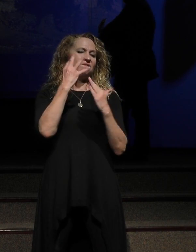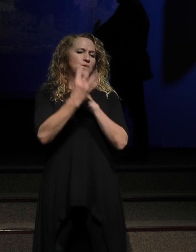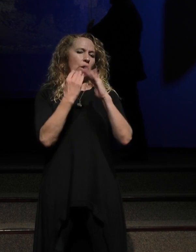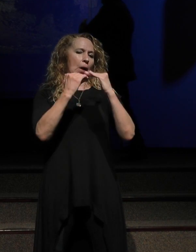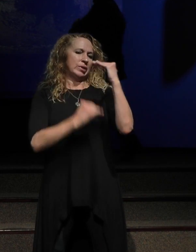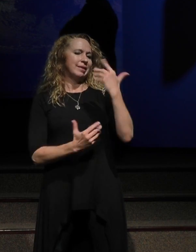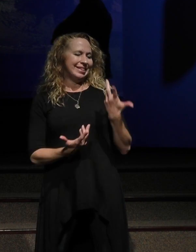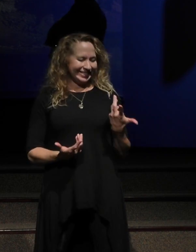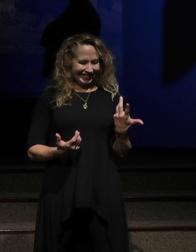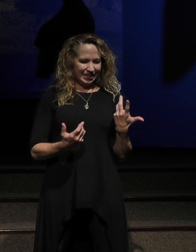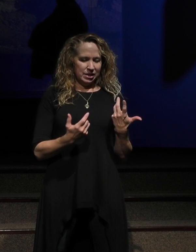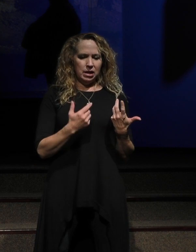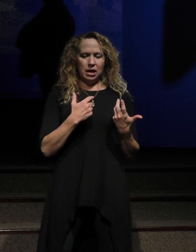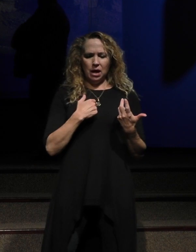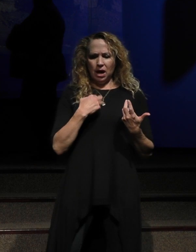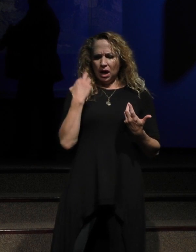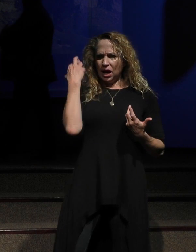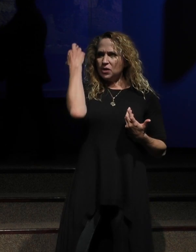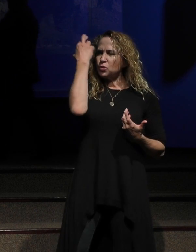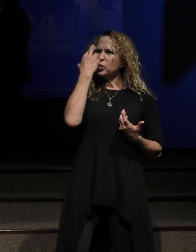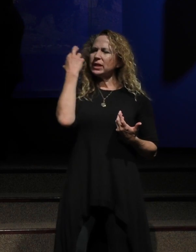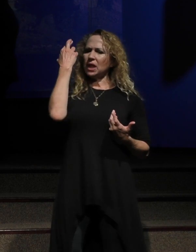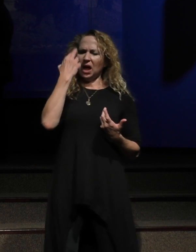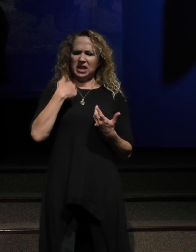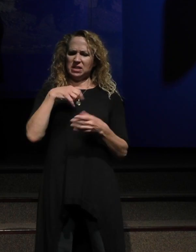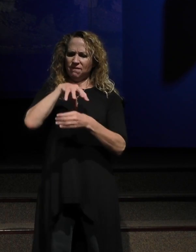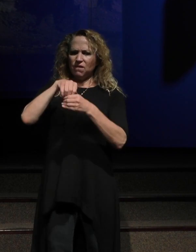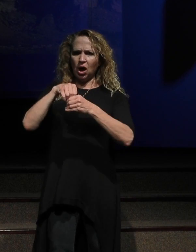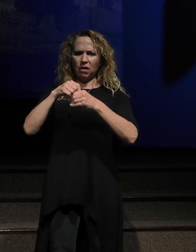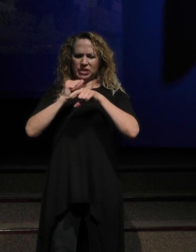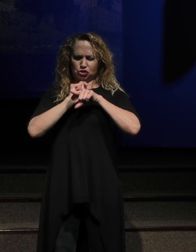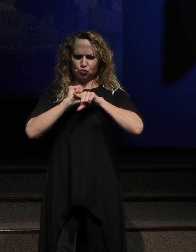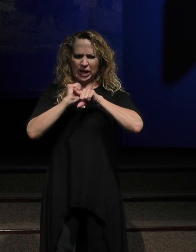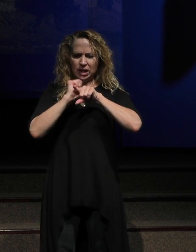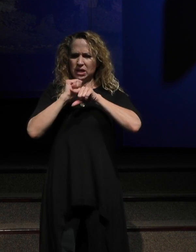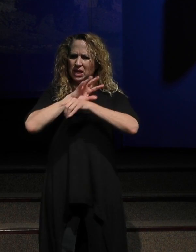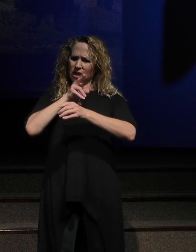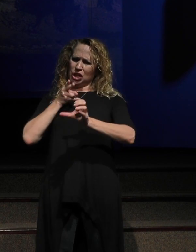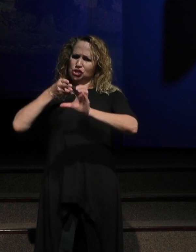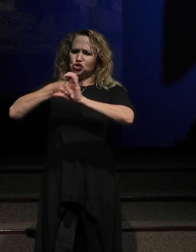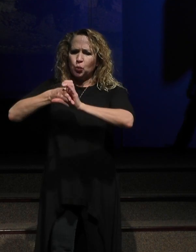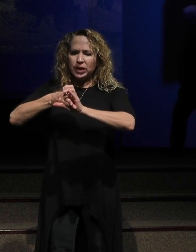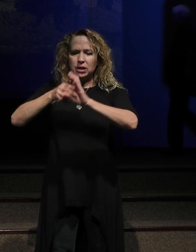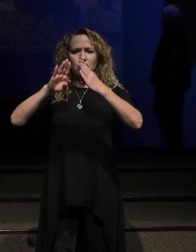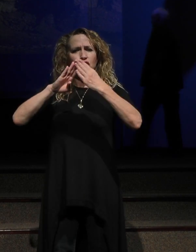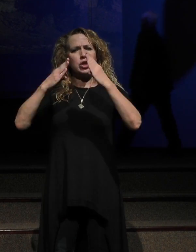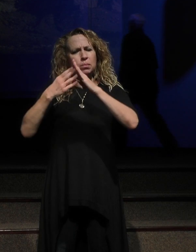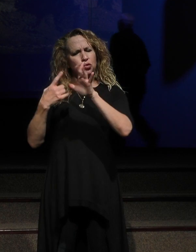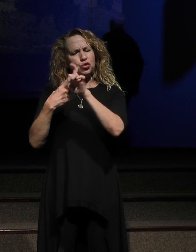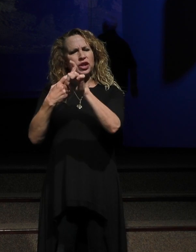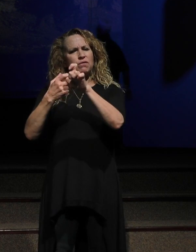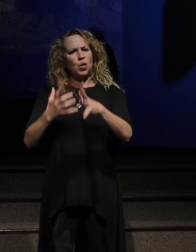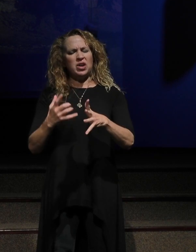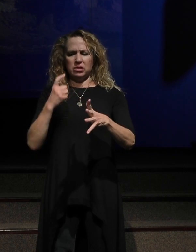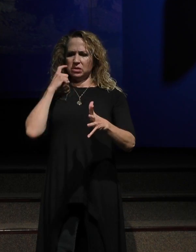that community of runners was they actually kind of do things the way I think the church ought to be.